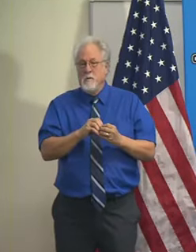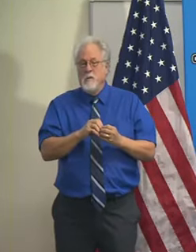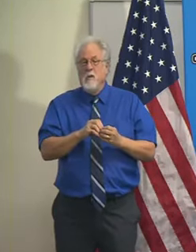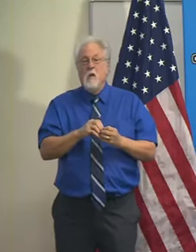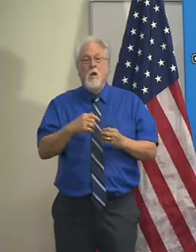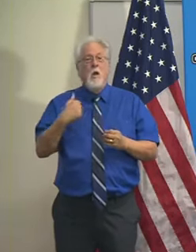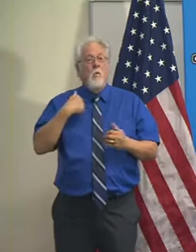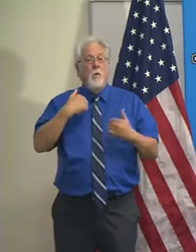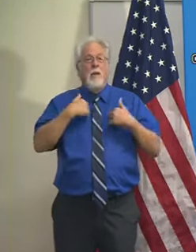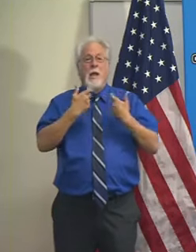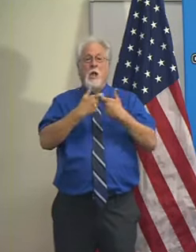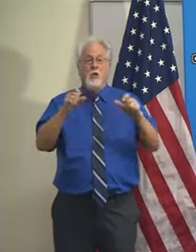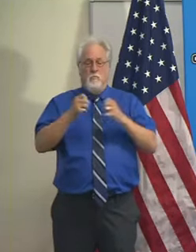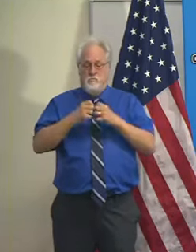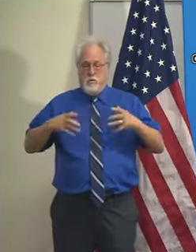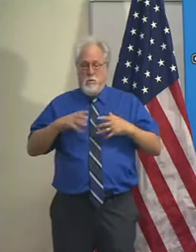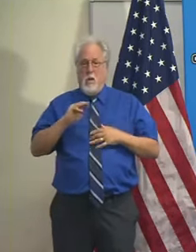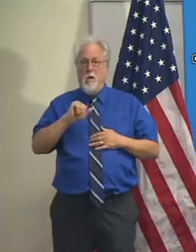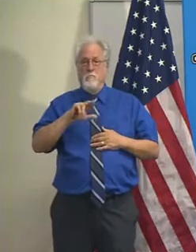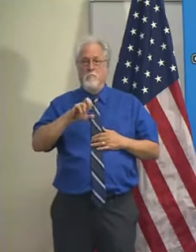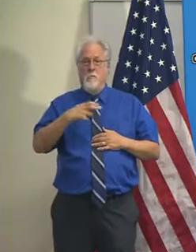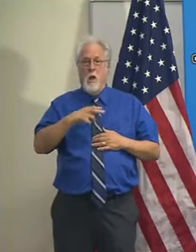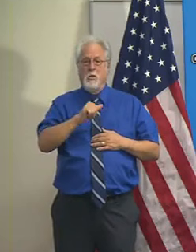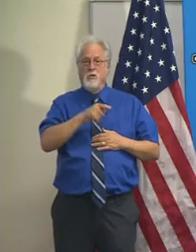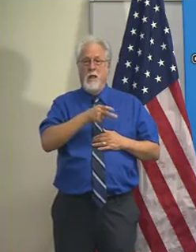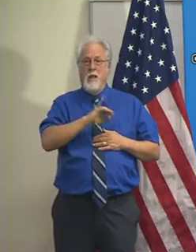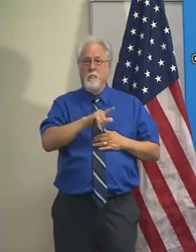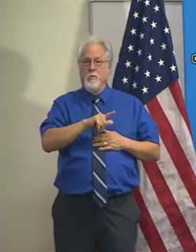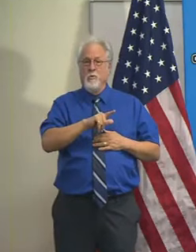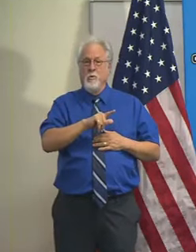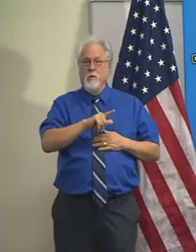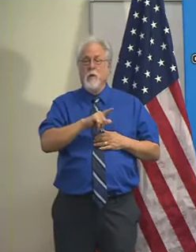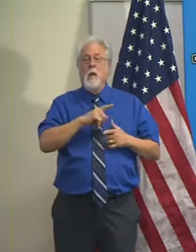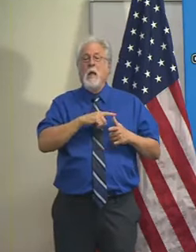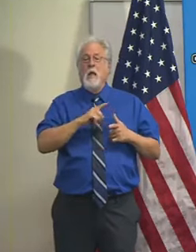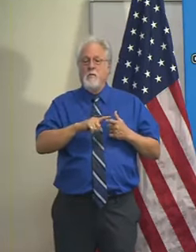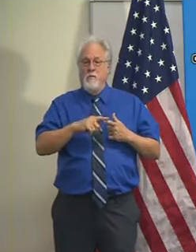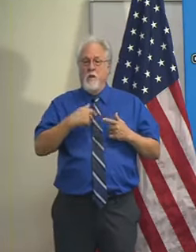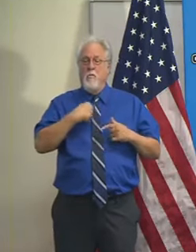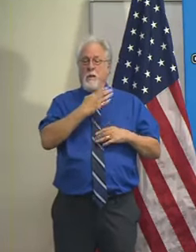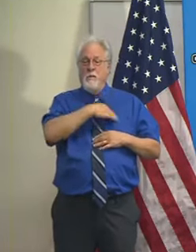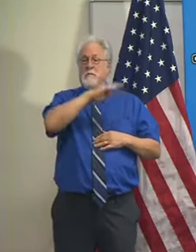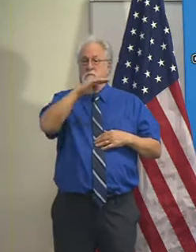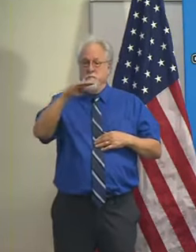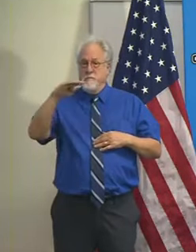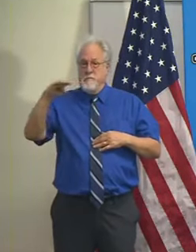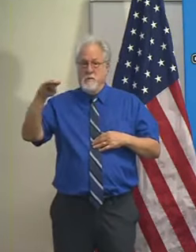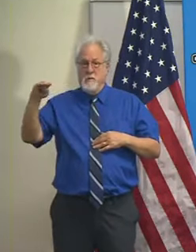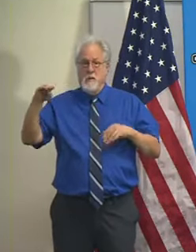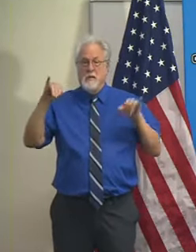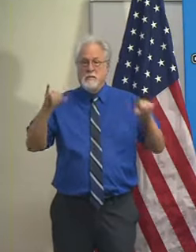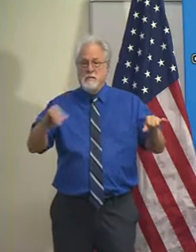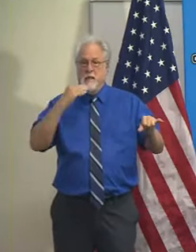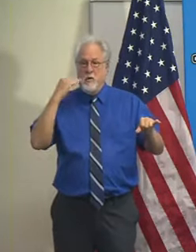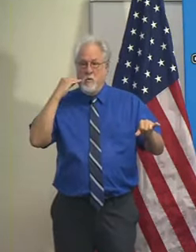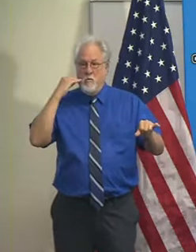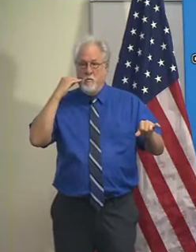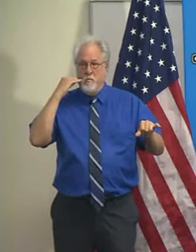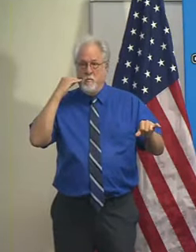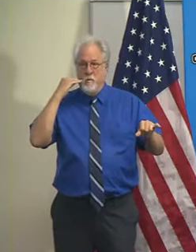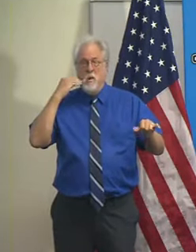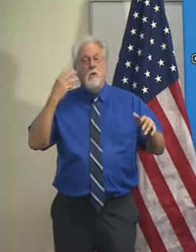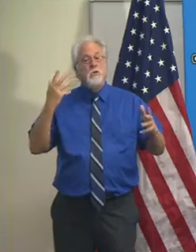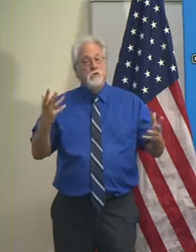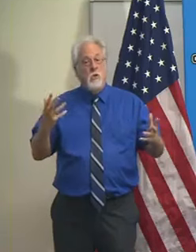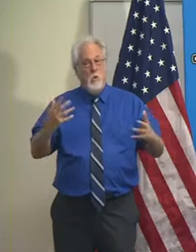We had that huge surge in March and April. And we were able to flatten the curve through a stay home order. And